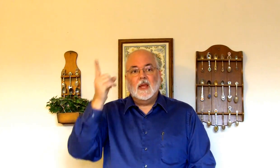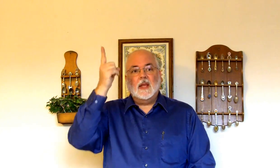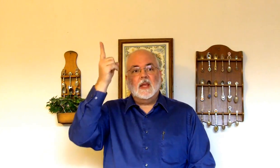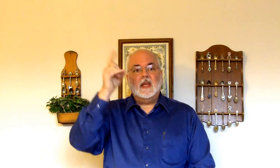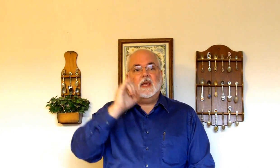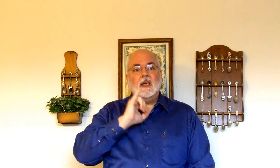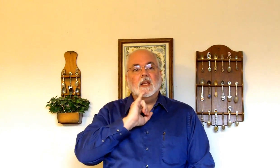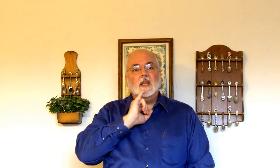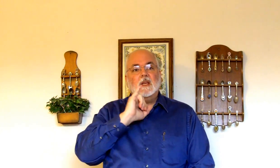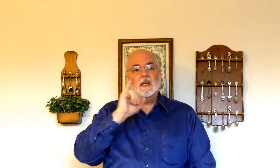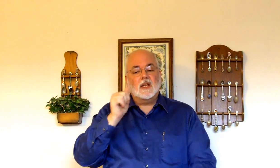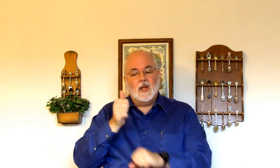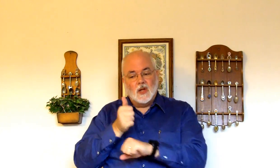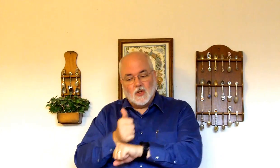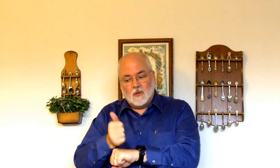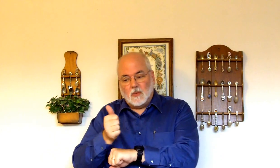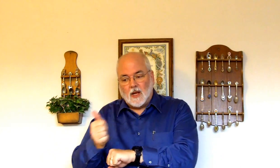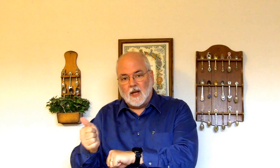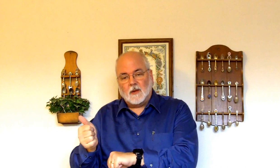He. To blame. Blame.